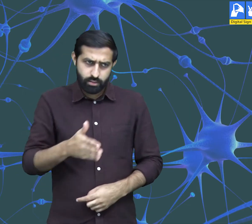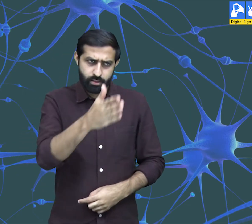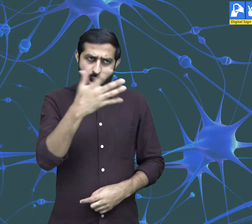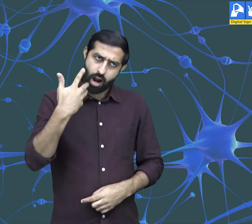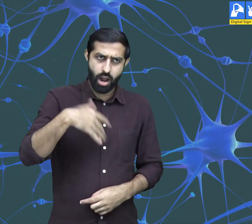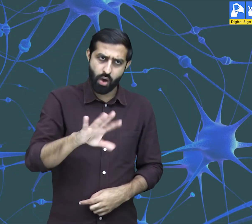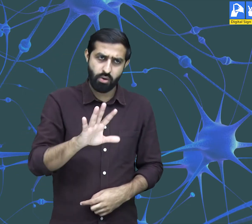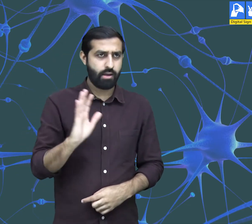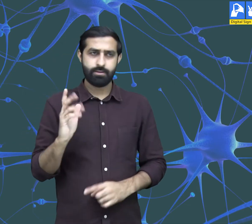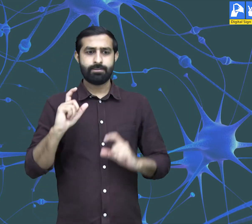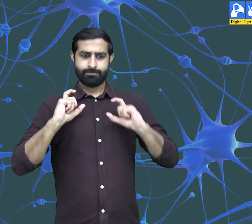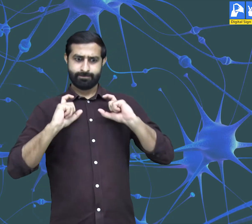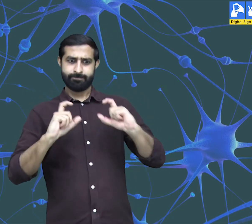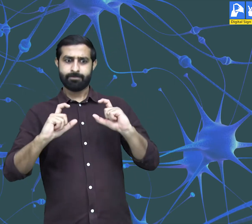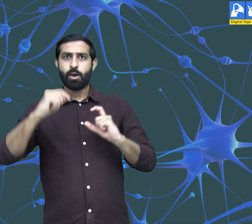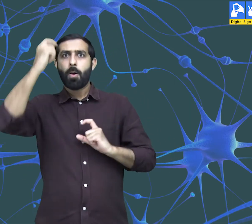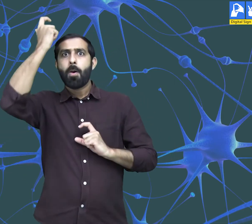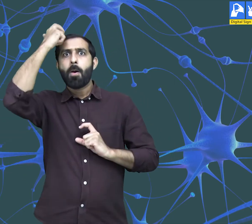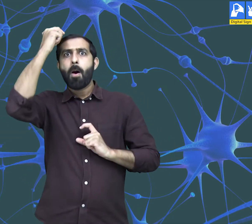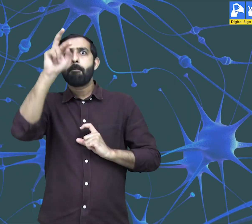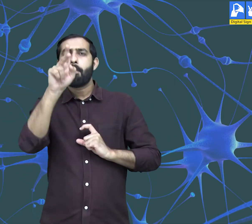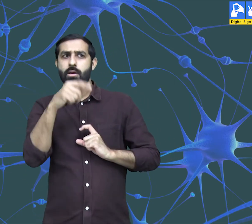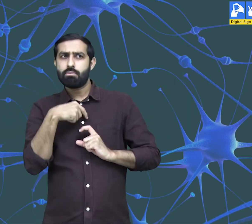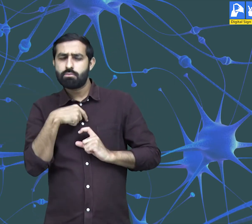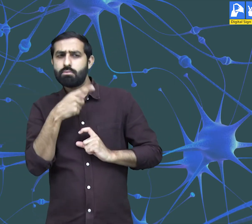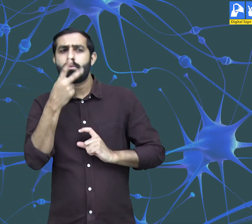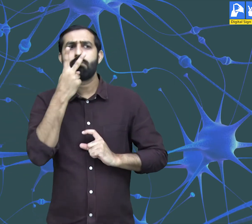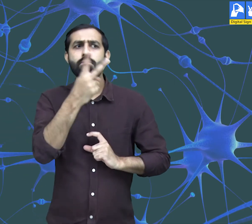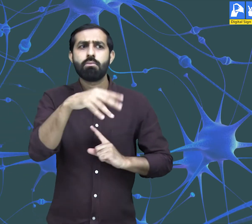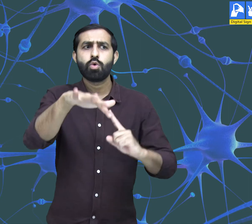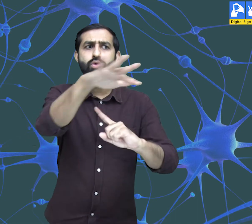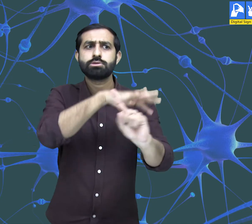coordinated. Our brains help keep us safe from harm.